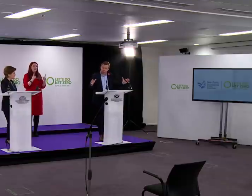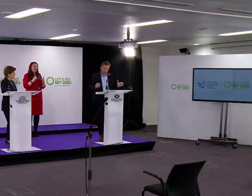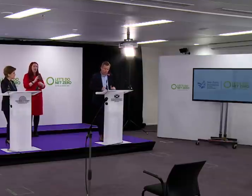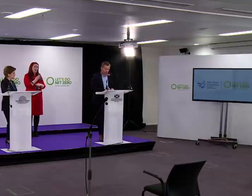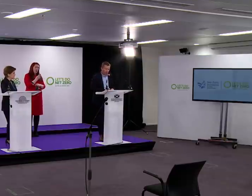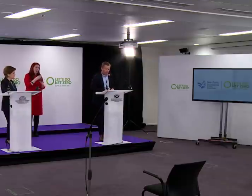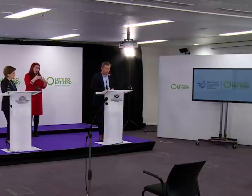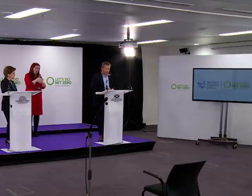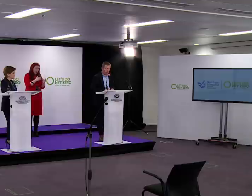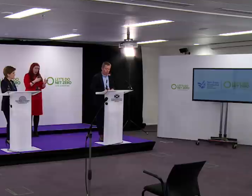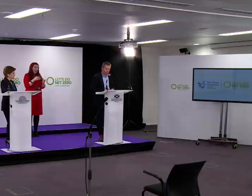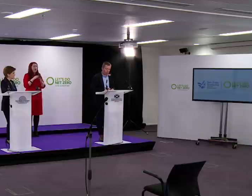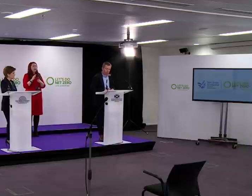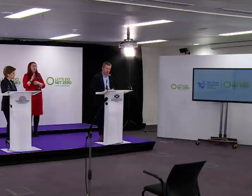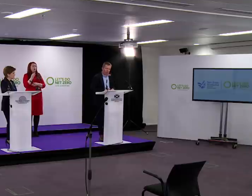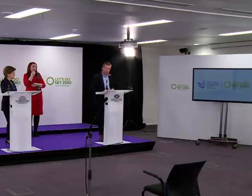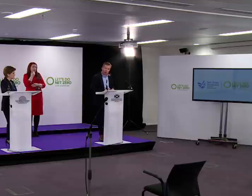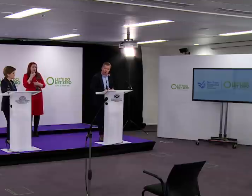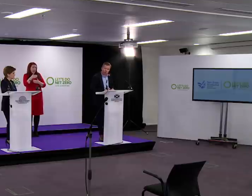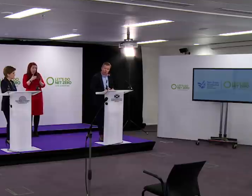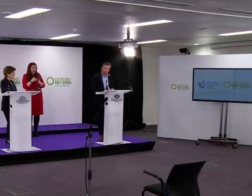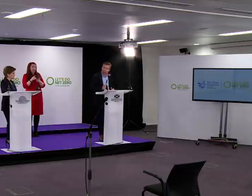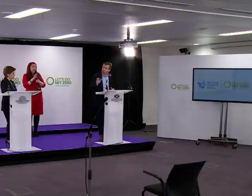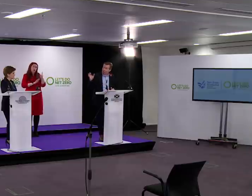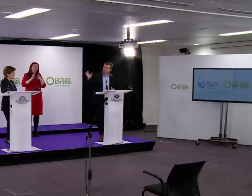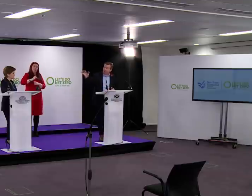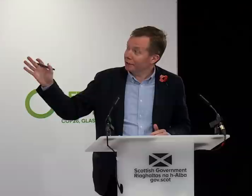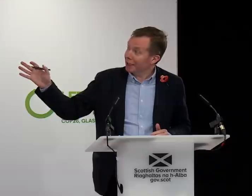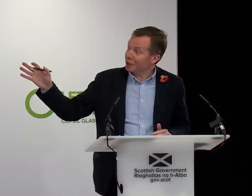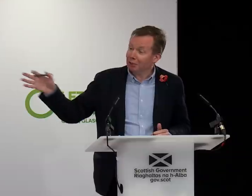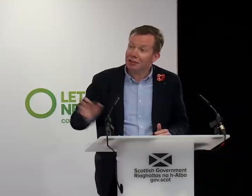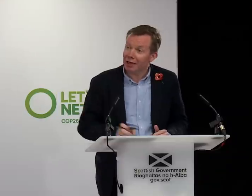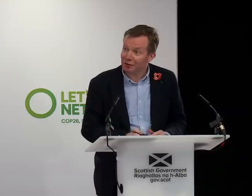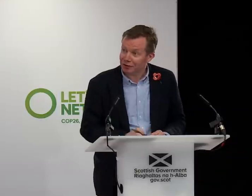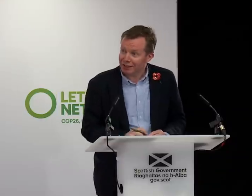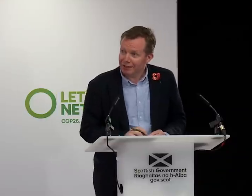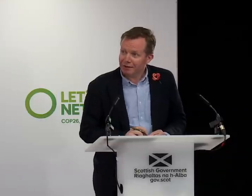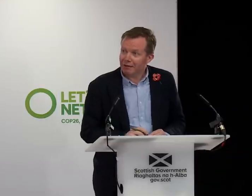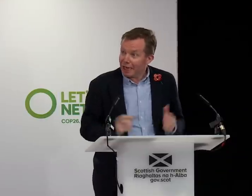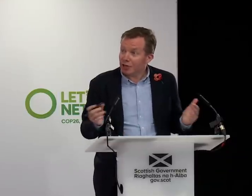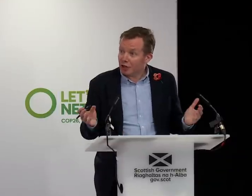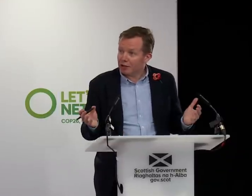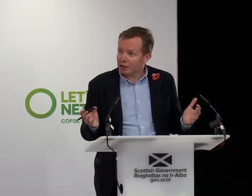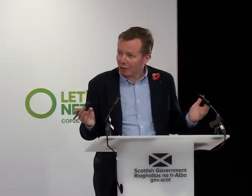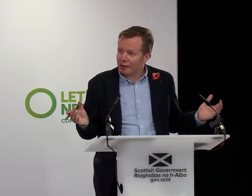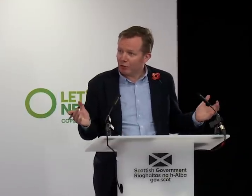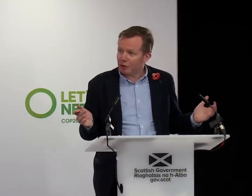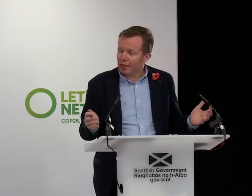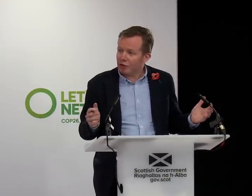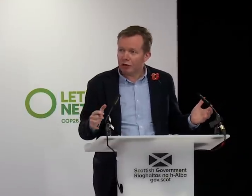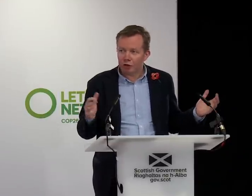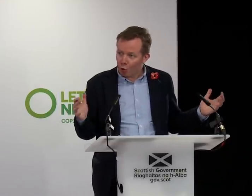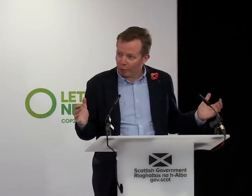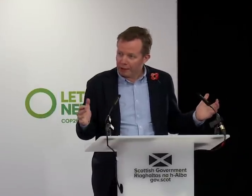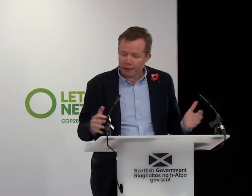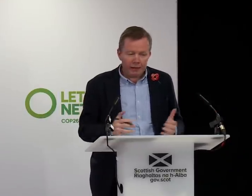of Glasgow and Scotland. So let me assure the people of Scotland, not unlike the police service, that the NHS is ready for you.